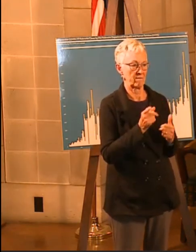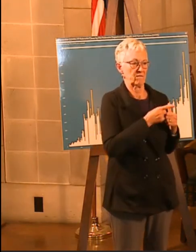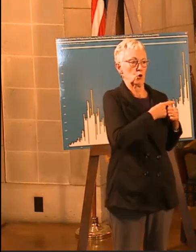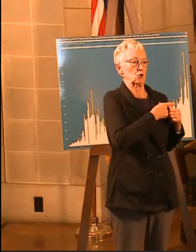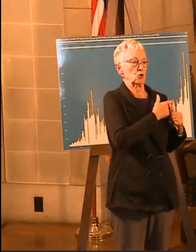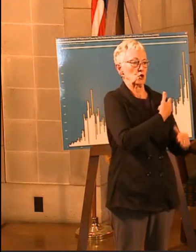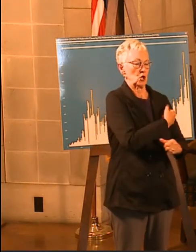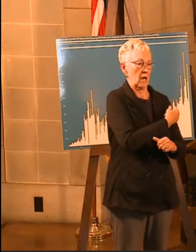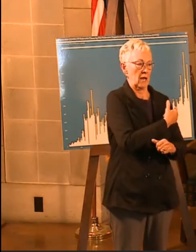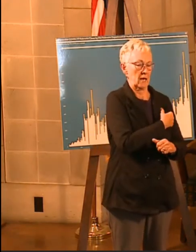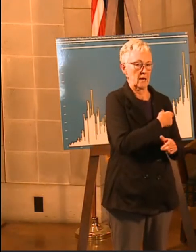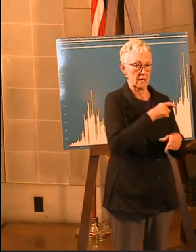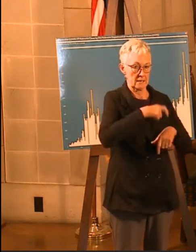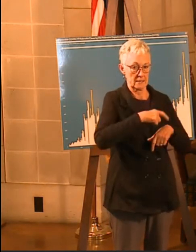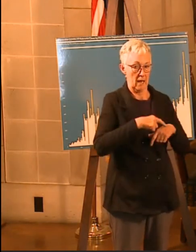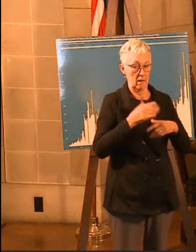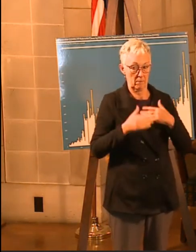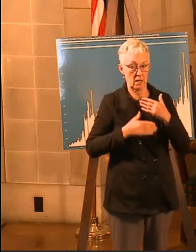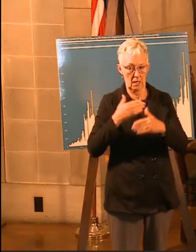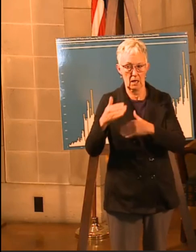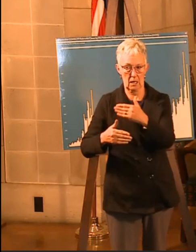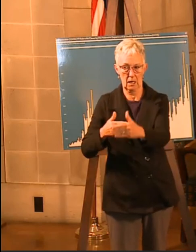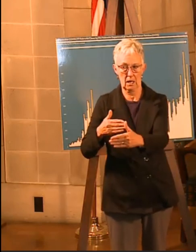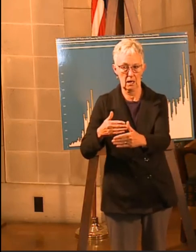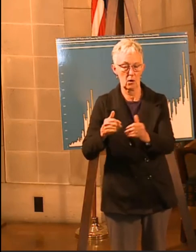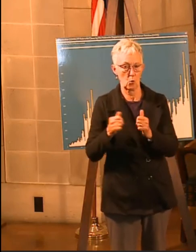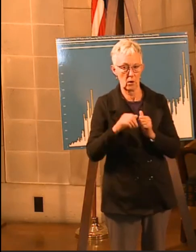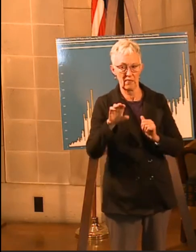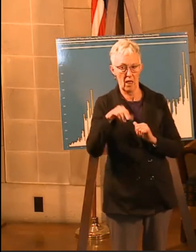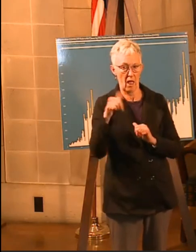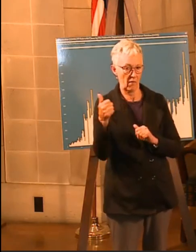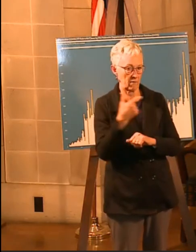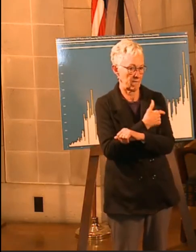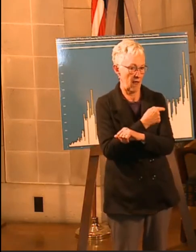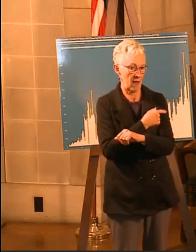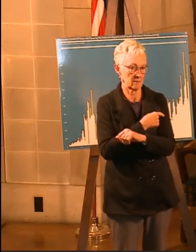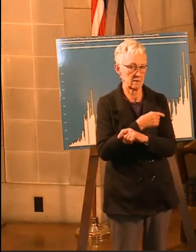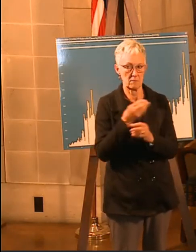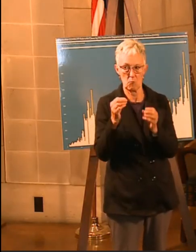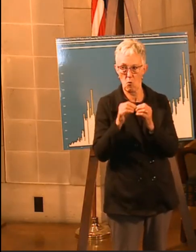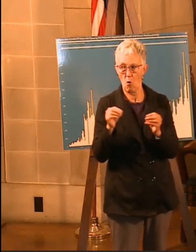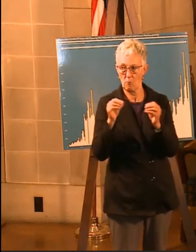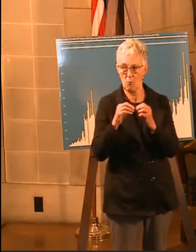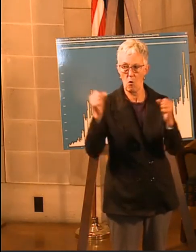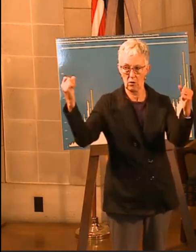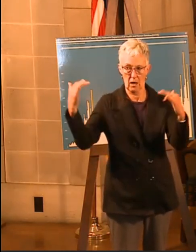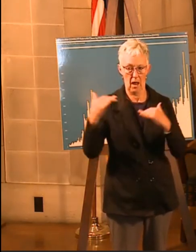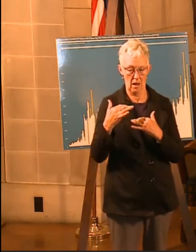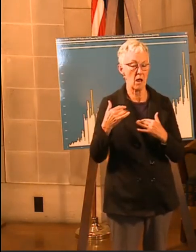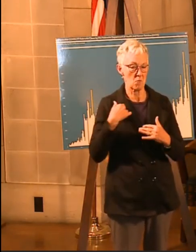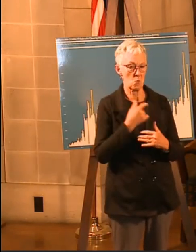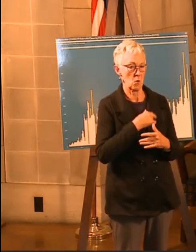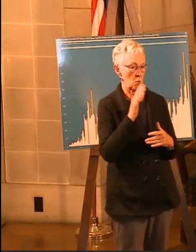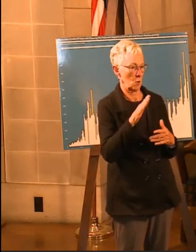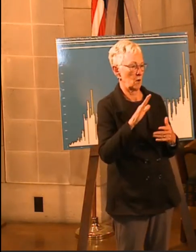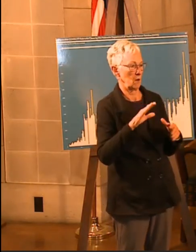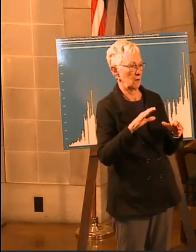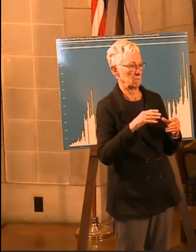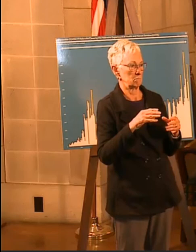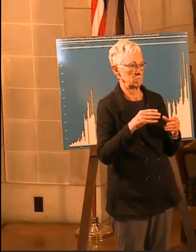And then as we get further on with other vaccines coming in, then we'll start distributing to community-wide.